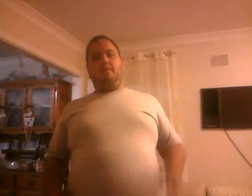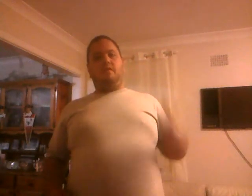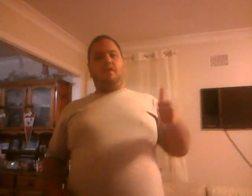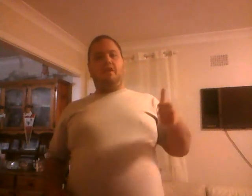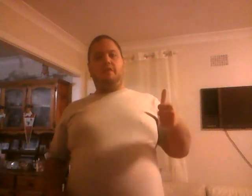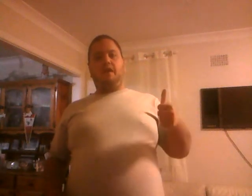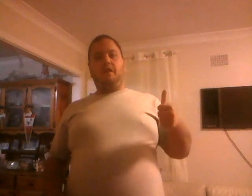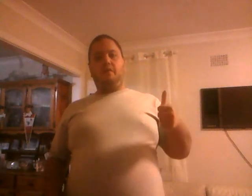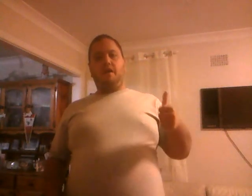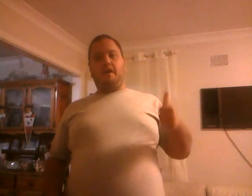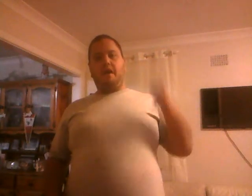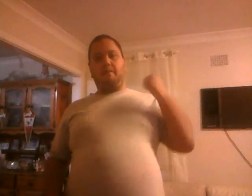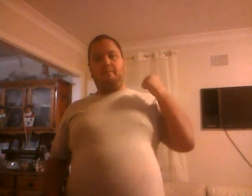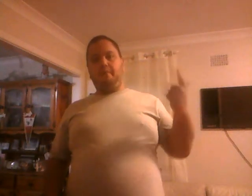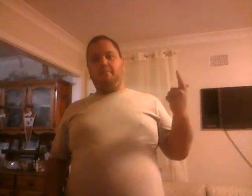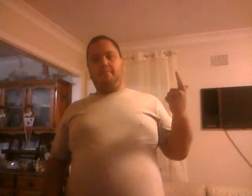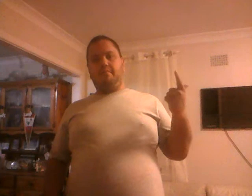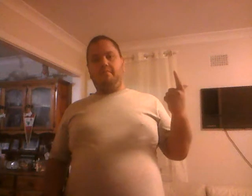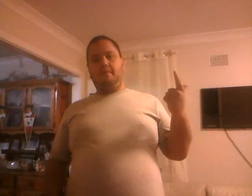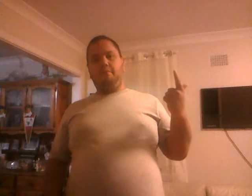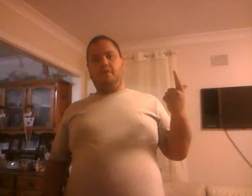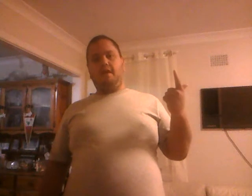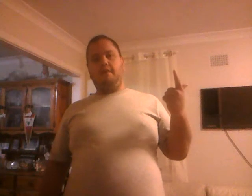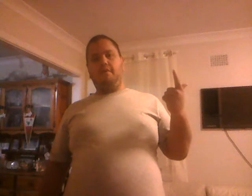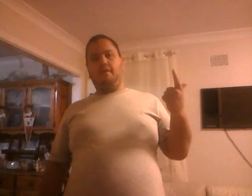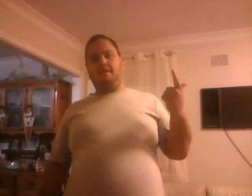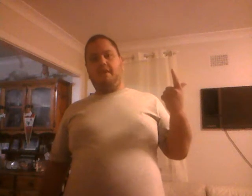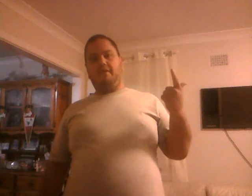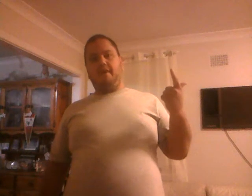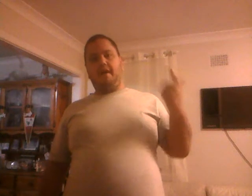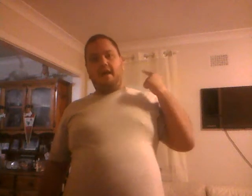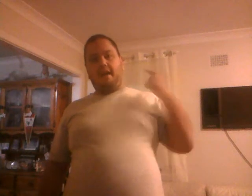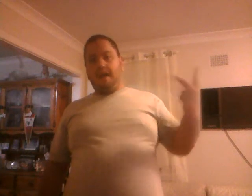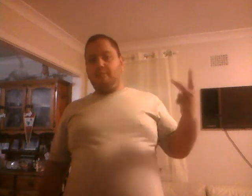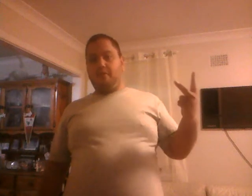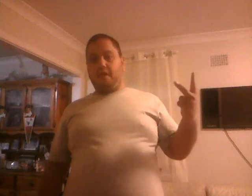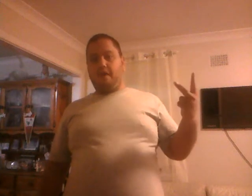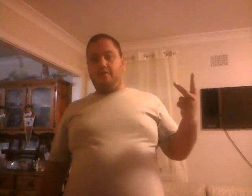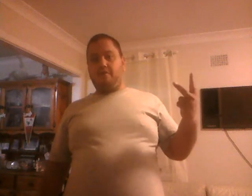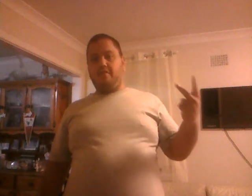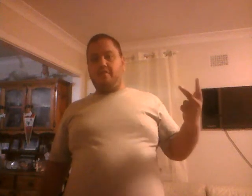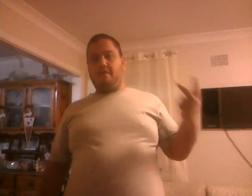Early morning, woke up. Early mid morning, he went down there. Late morning, he was arrested.